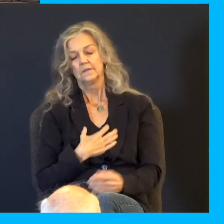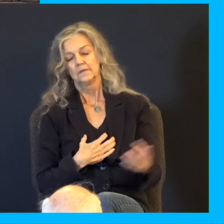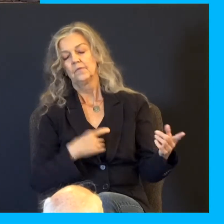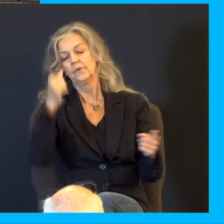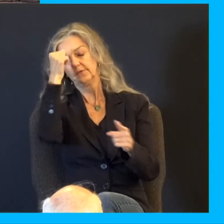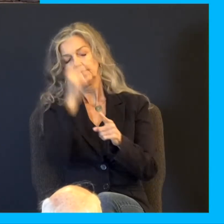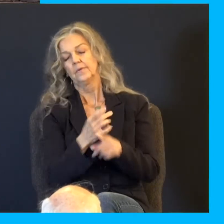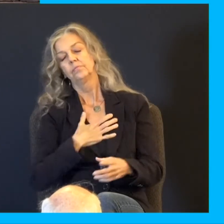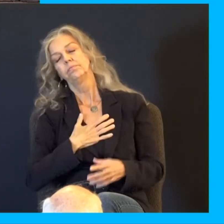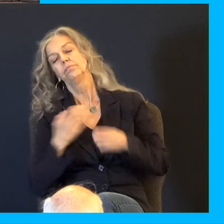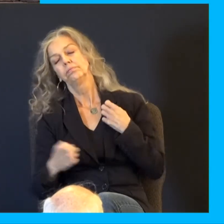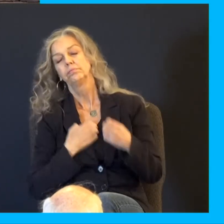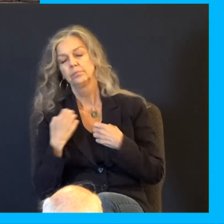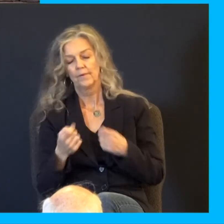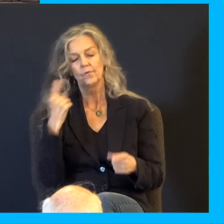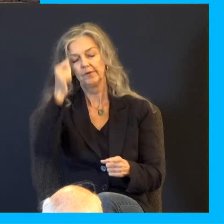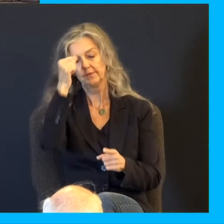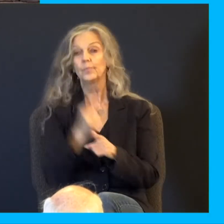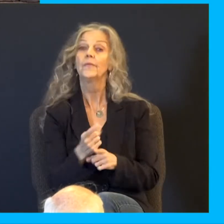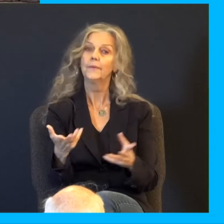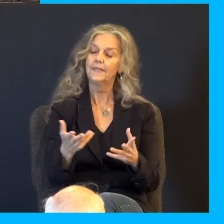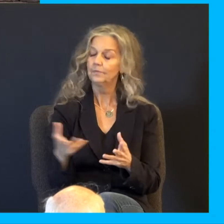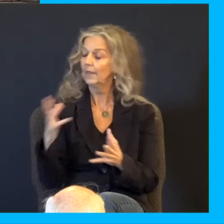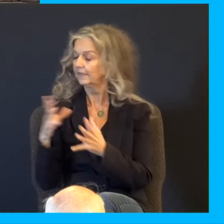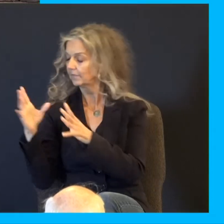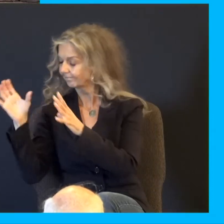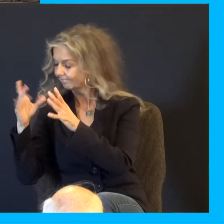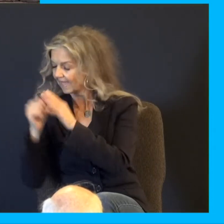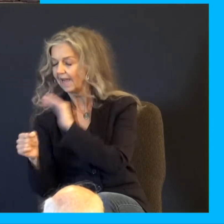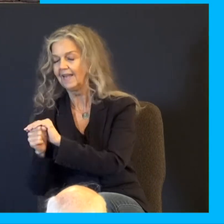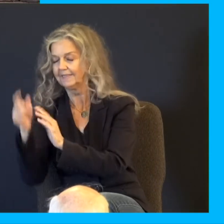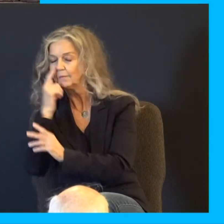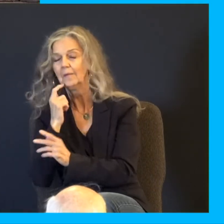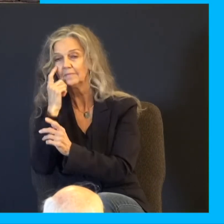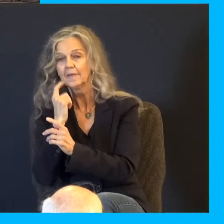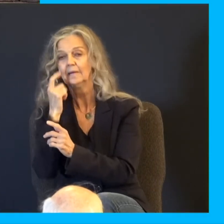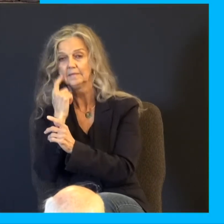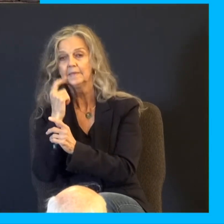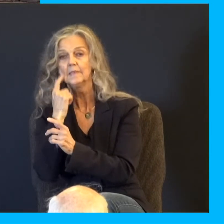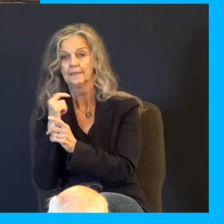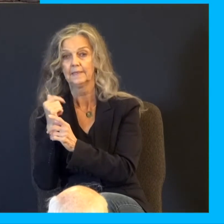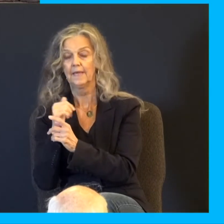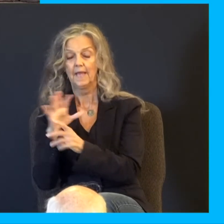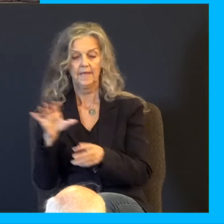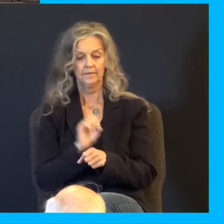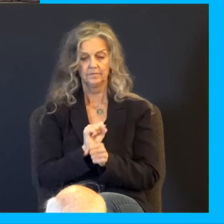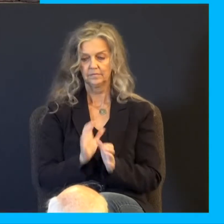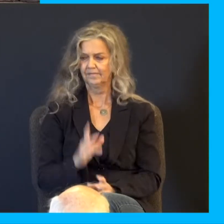upon his brother. And he sought where to weep, and he entered into his chamber, and he wept there. And his employees had to be really confused, like, whoosh,